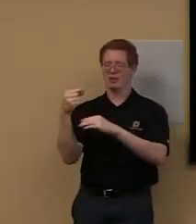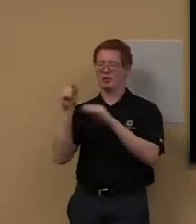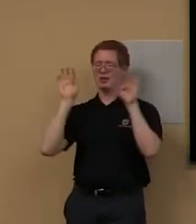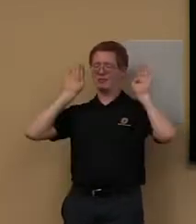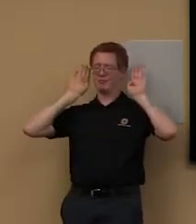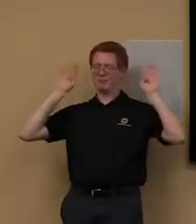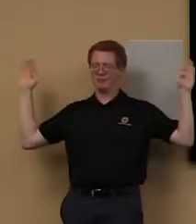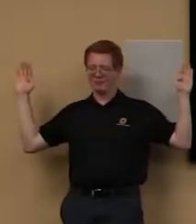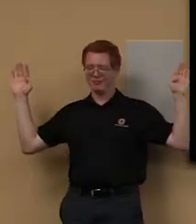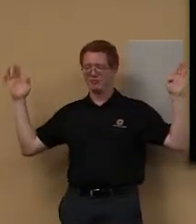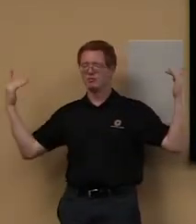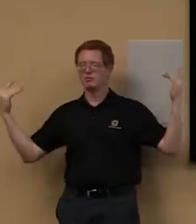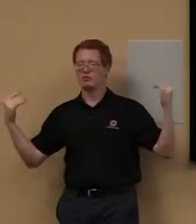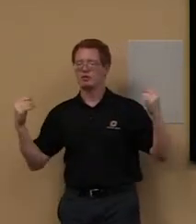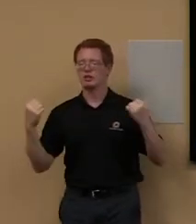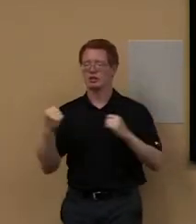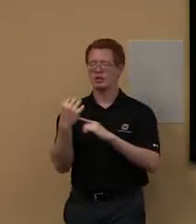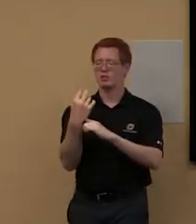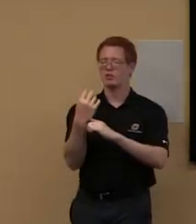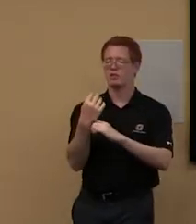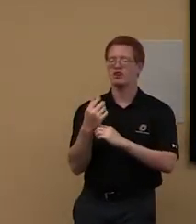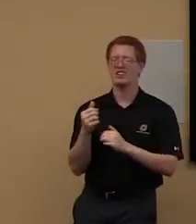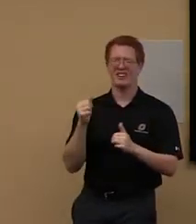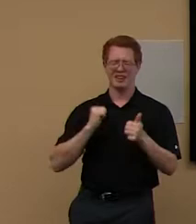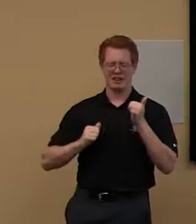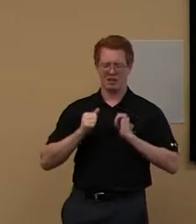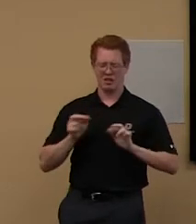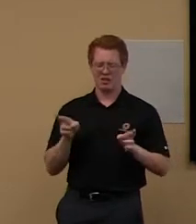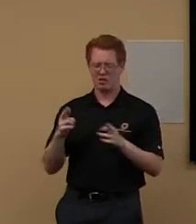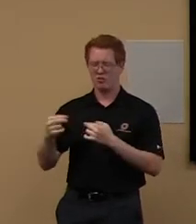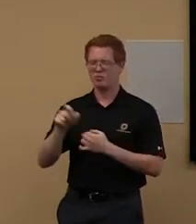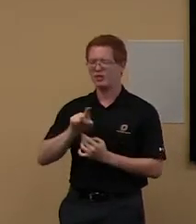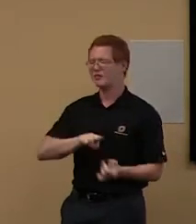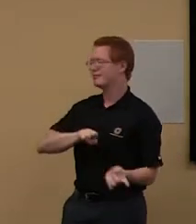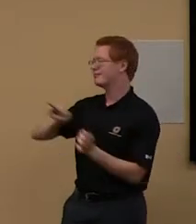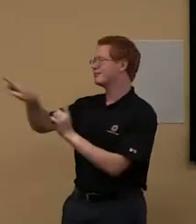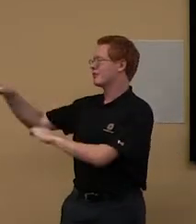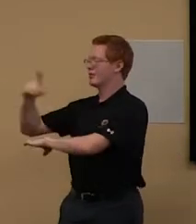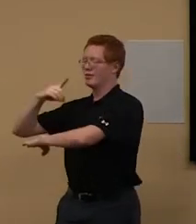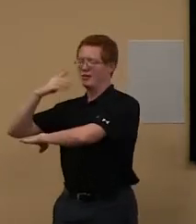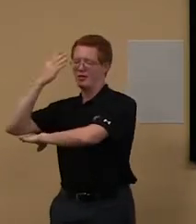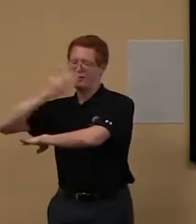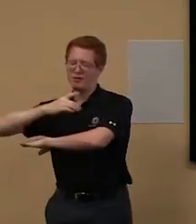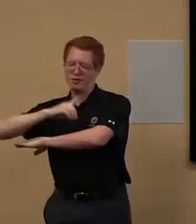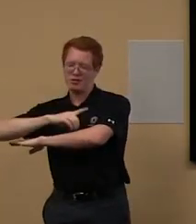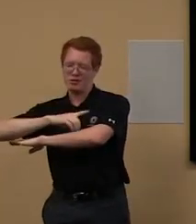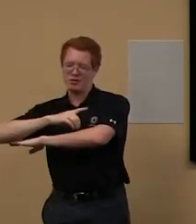as well. The theater room, it looks like you're going to have to go up to a service desk and ask to reserve it.